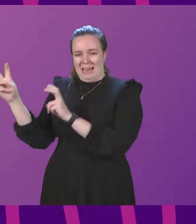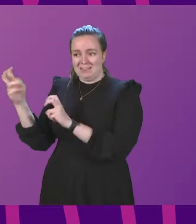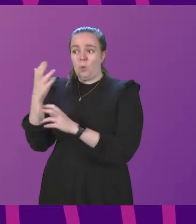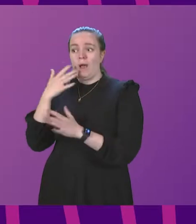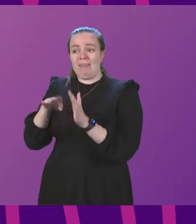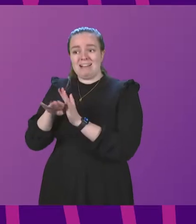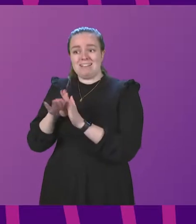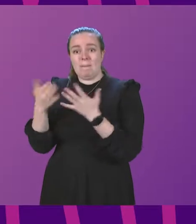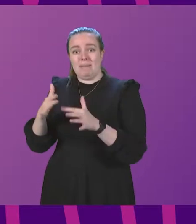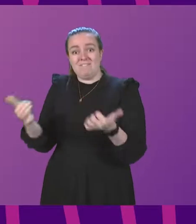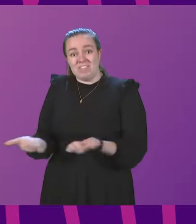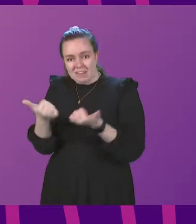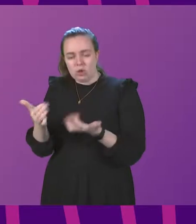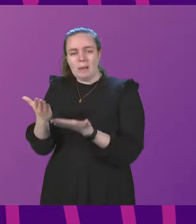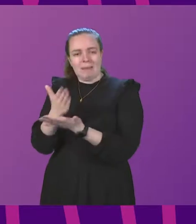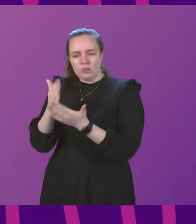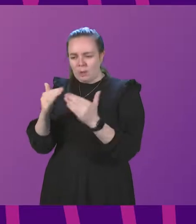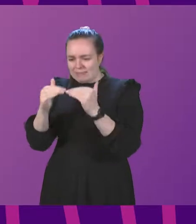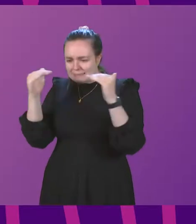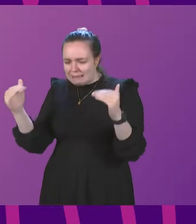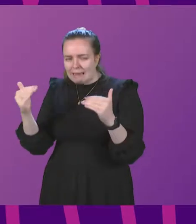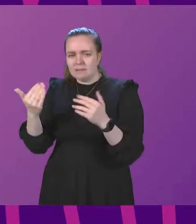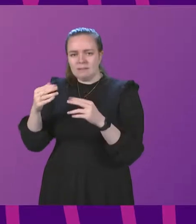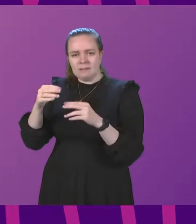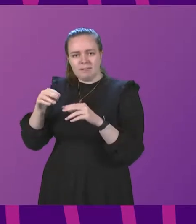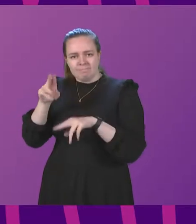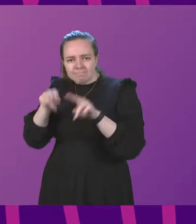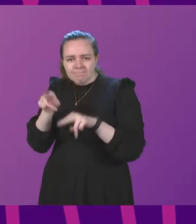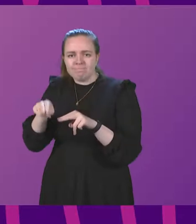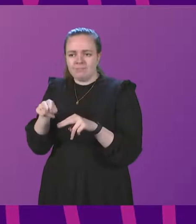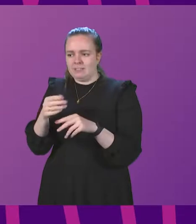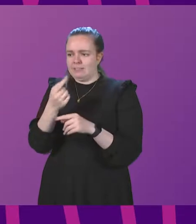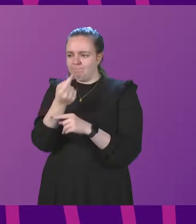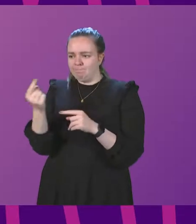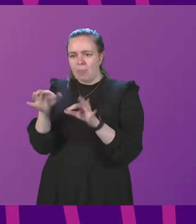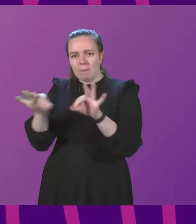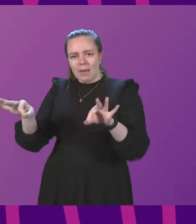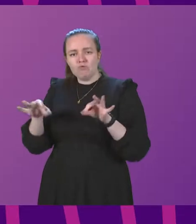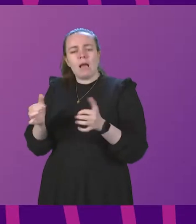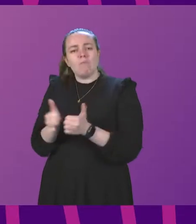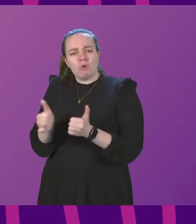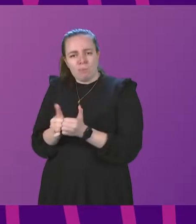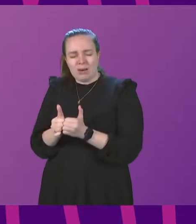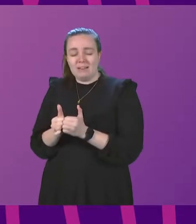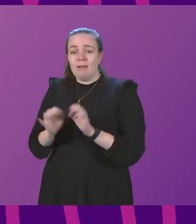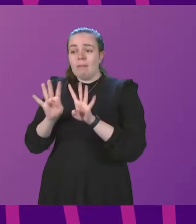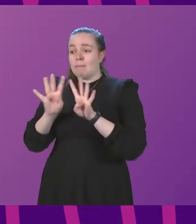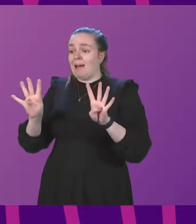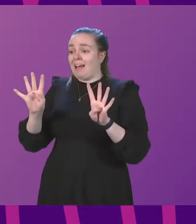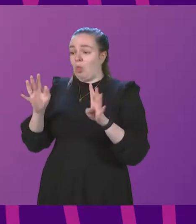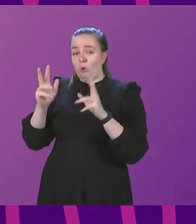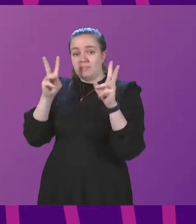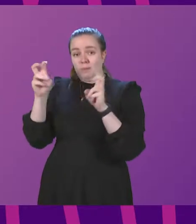has been held to ensure the standard and level of demand of the assessment at each grade boundary is appropriate. The panel of subject experts